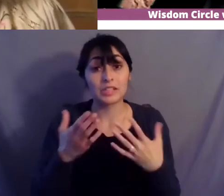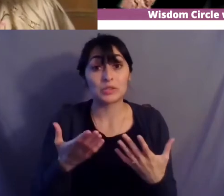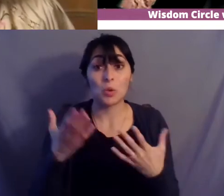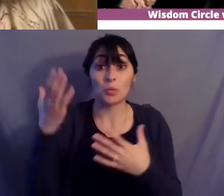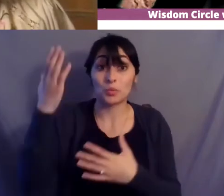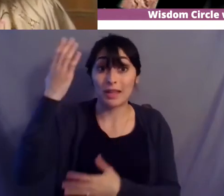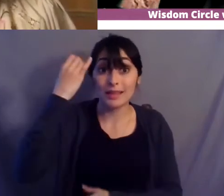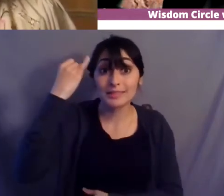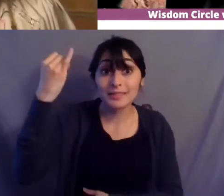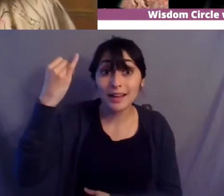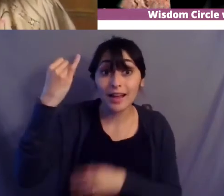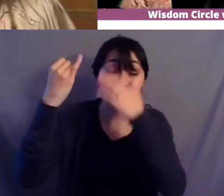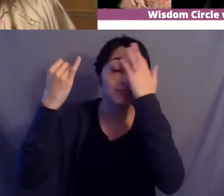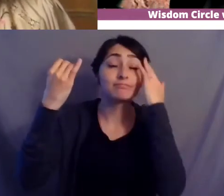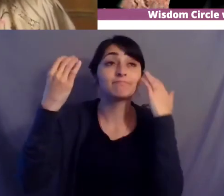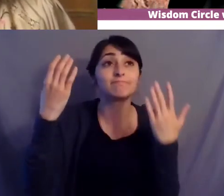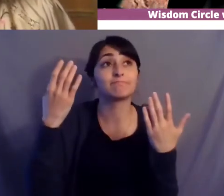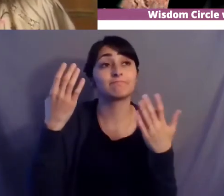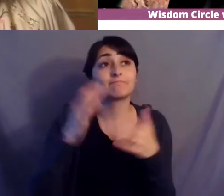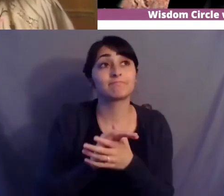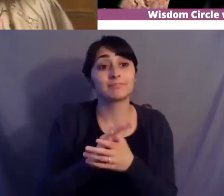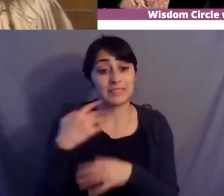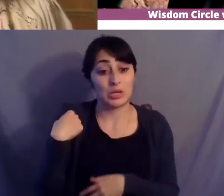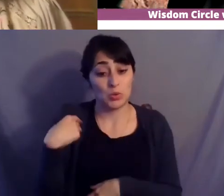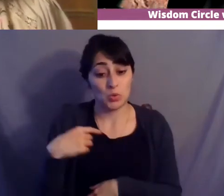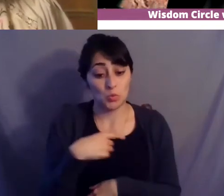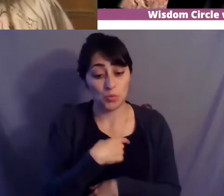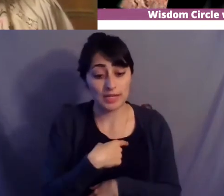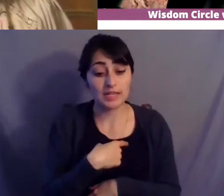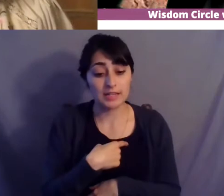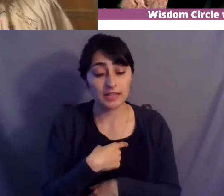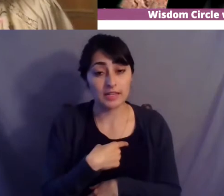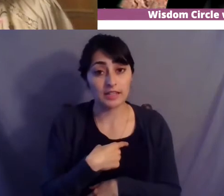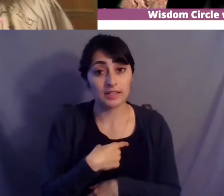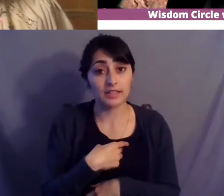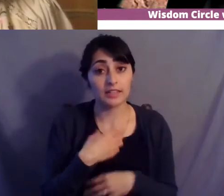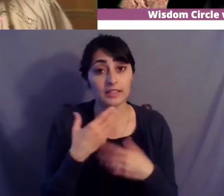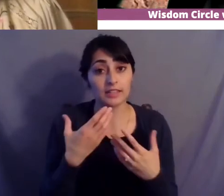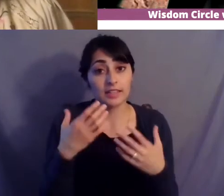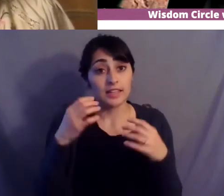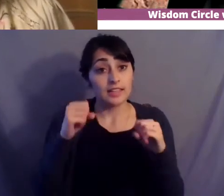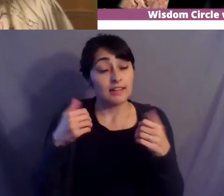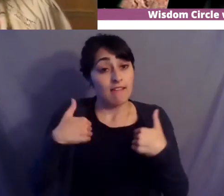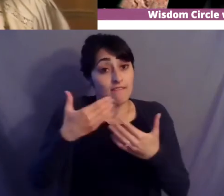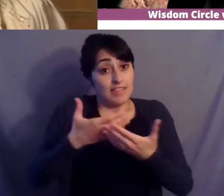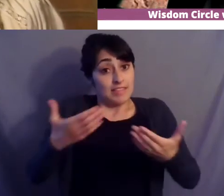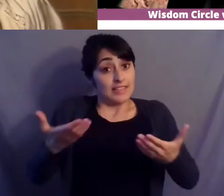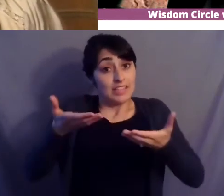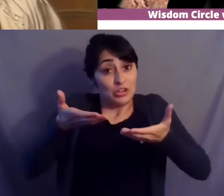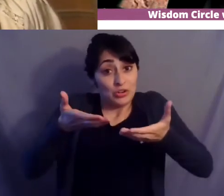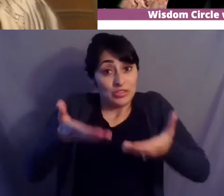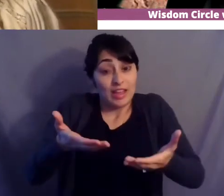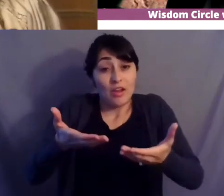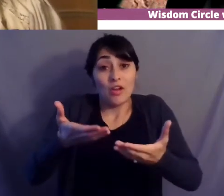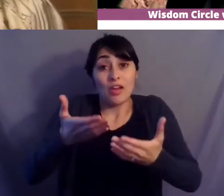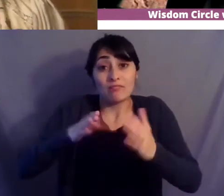able to um have have some things that are there uh and to develop policies so that